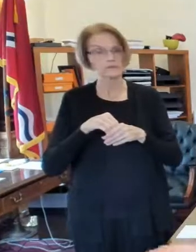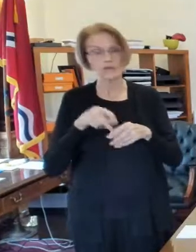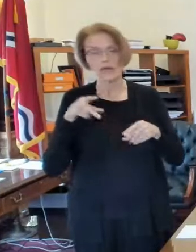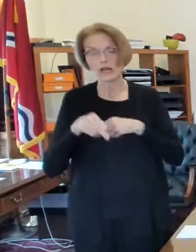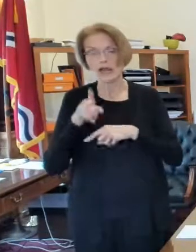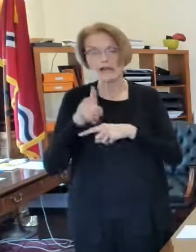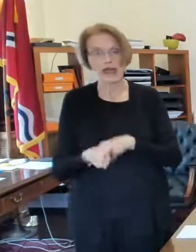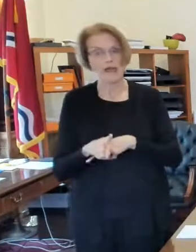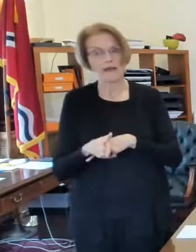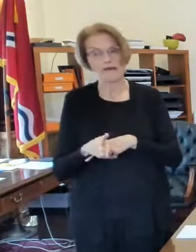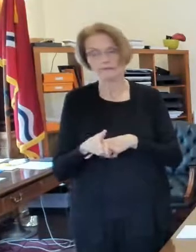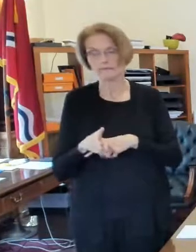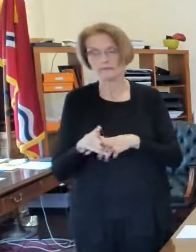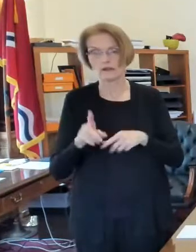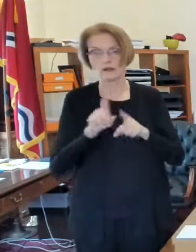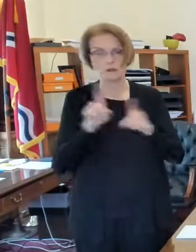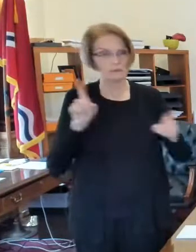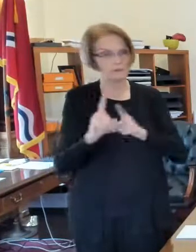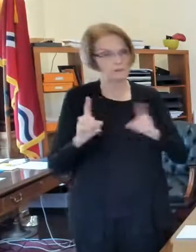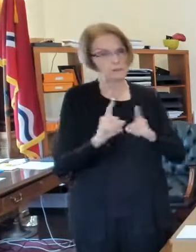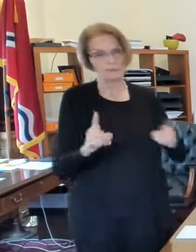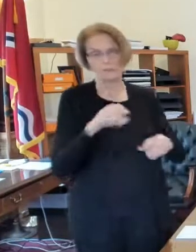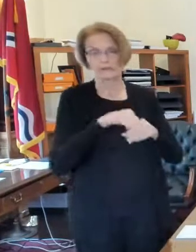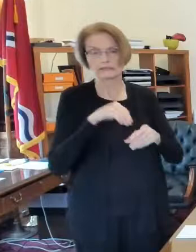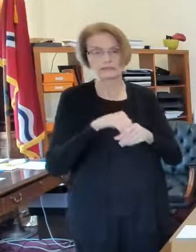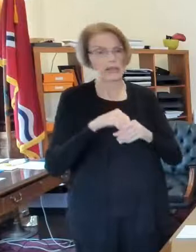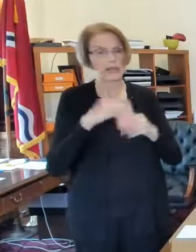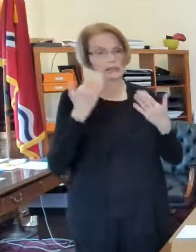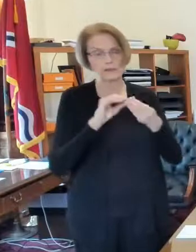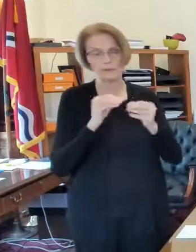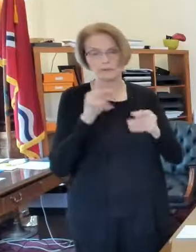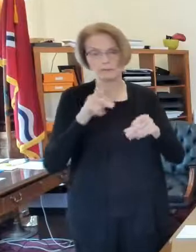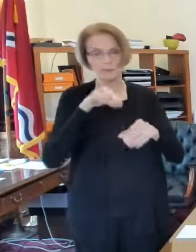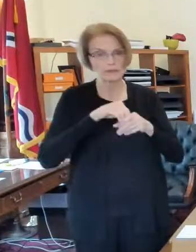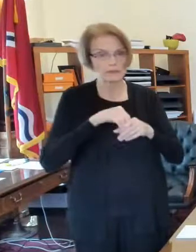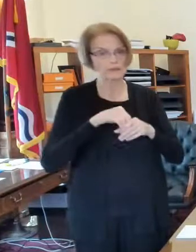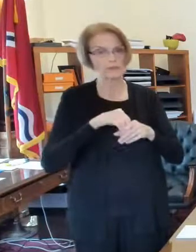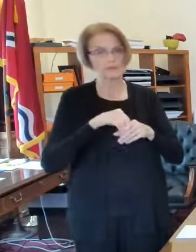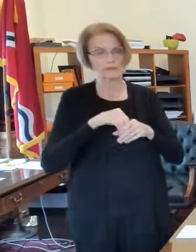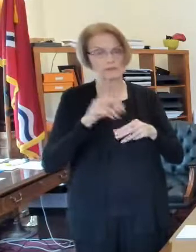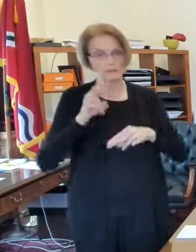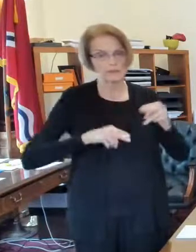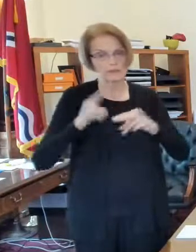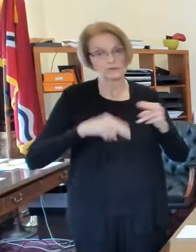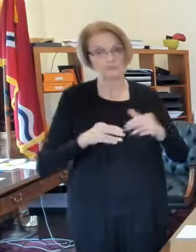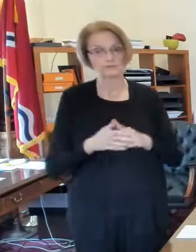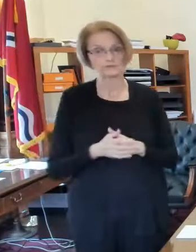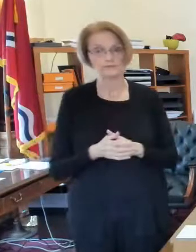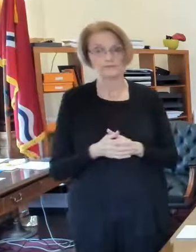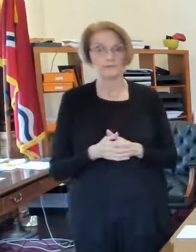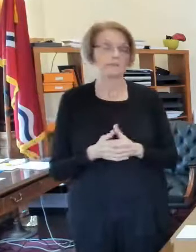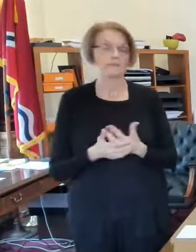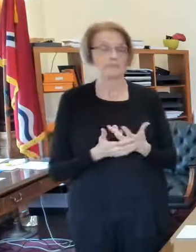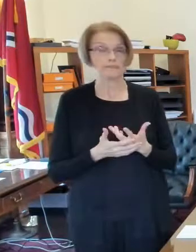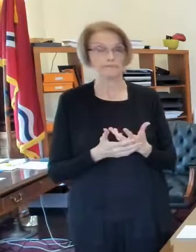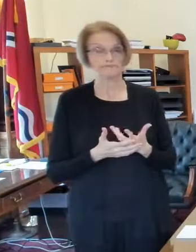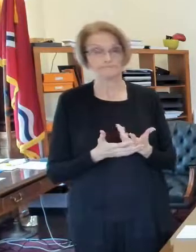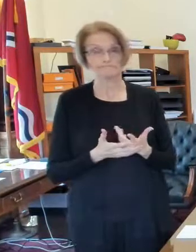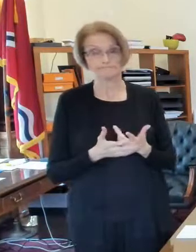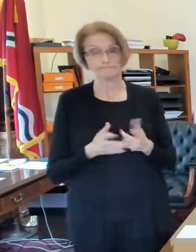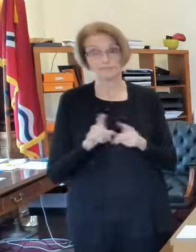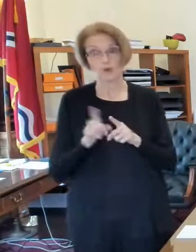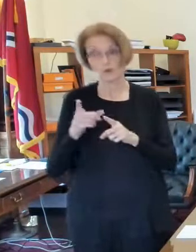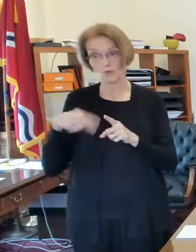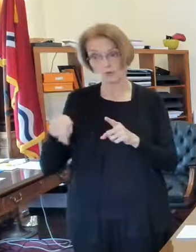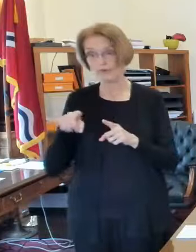because they they needed to have fewer people in their facilities um and and most of them have not come back yet they also have a hard